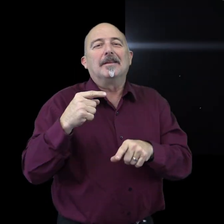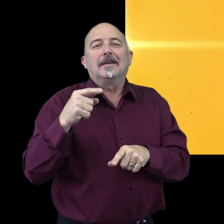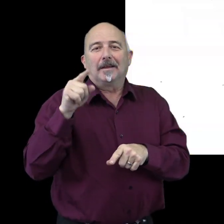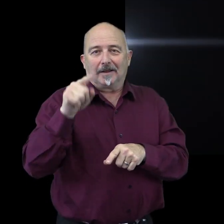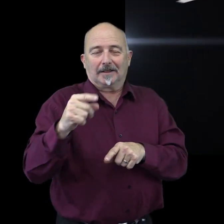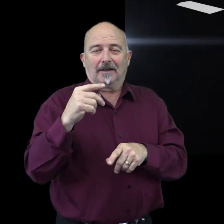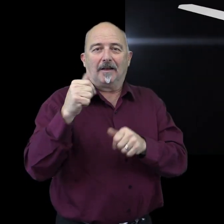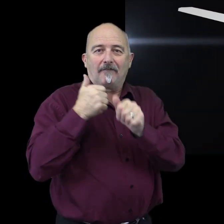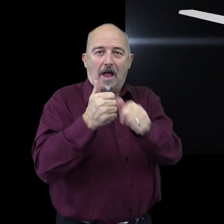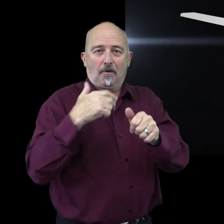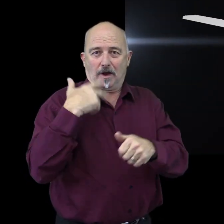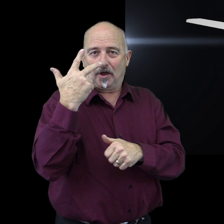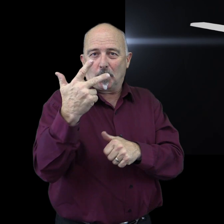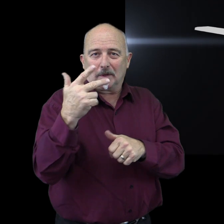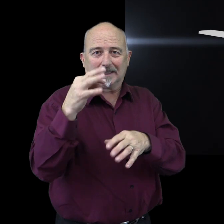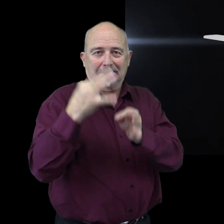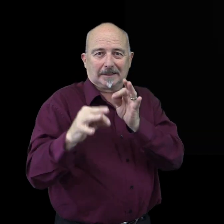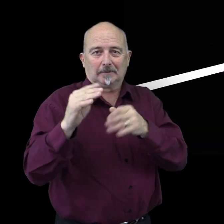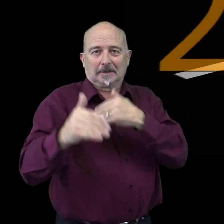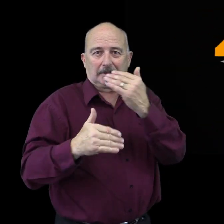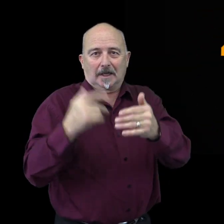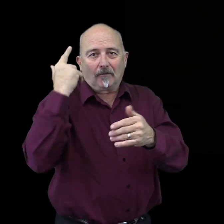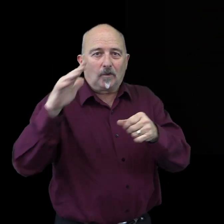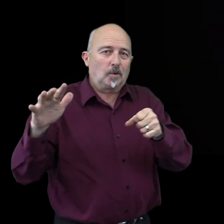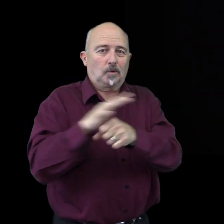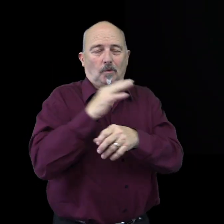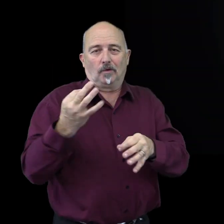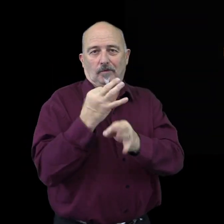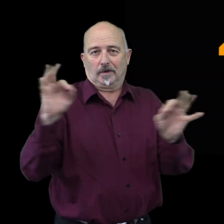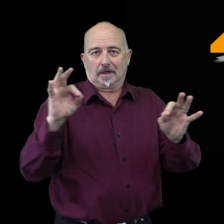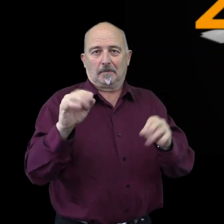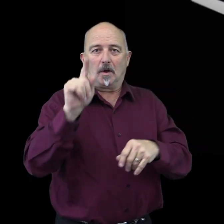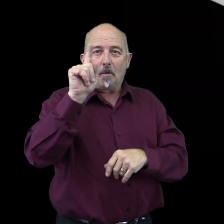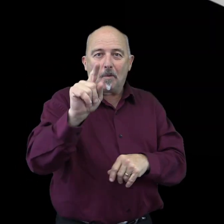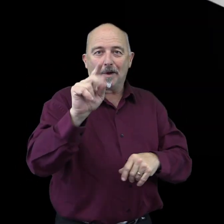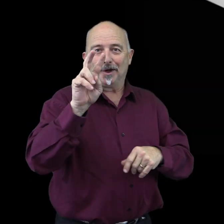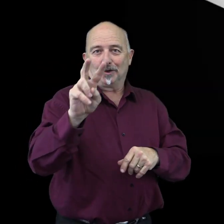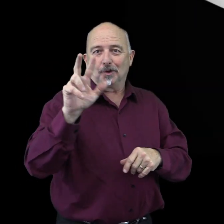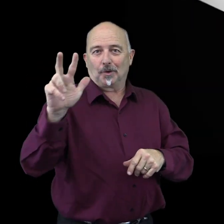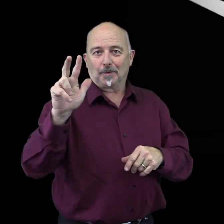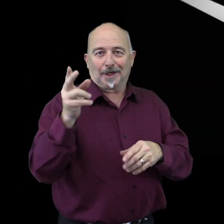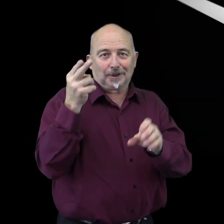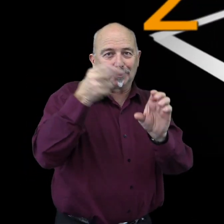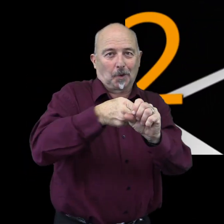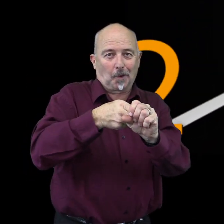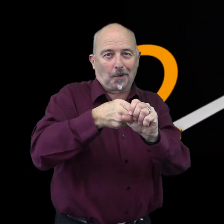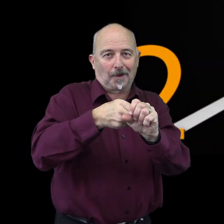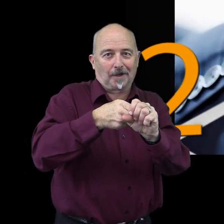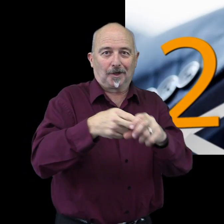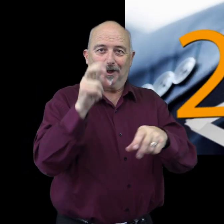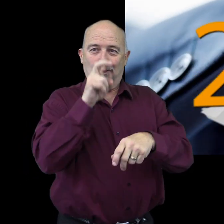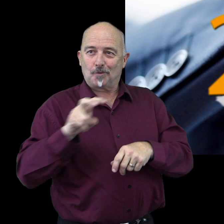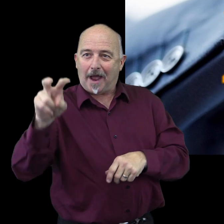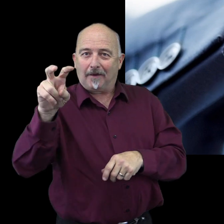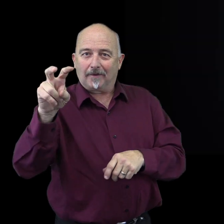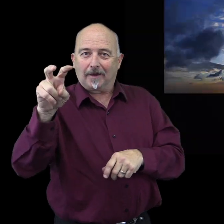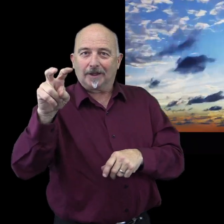Follow our three simple steps to total freedom. One, two, three. Join, travel,